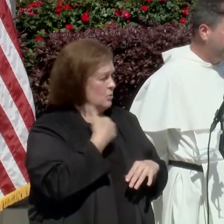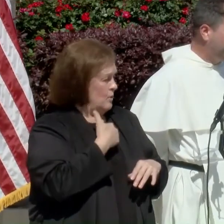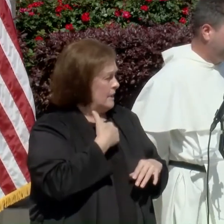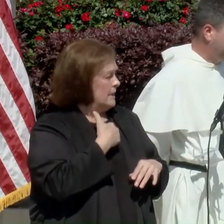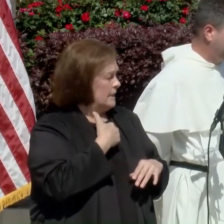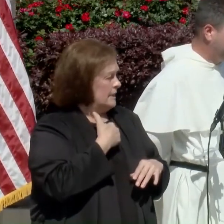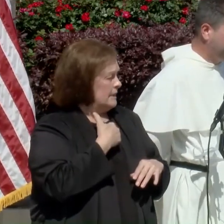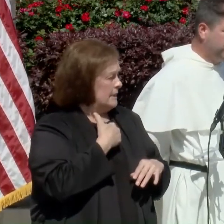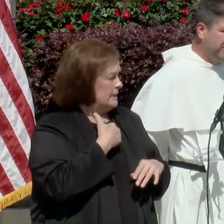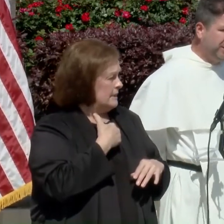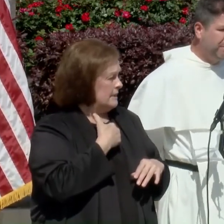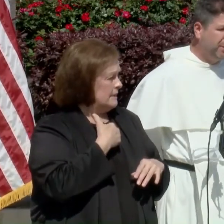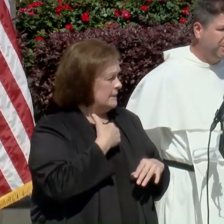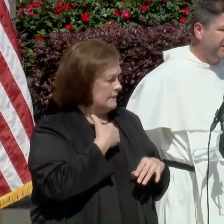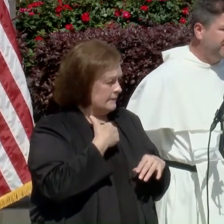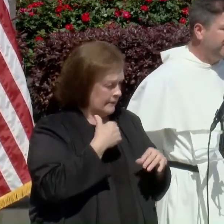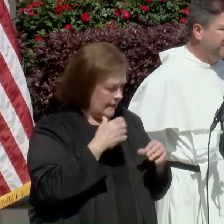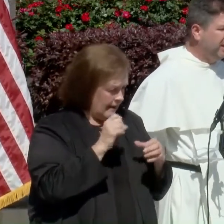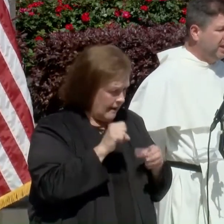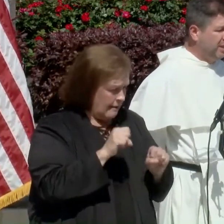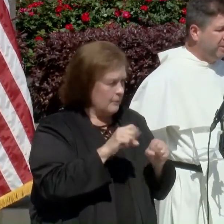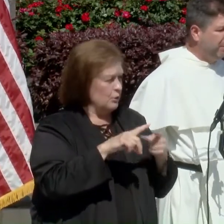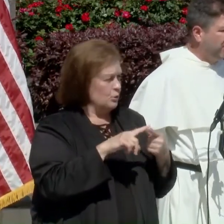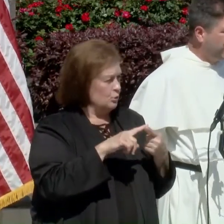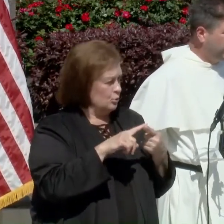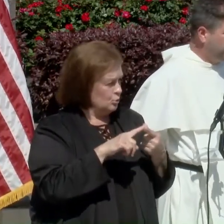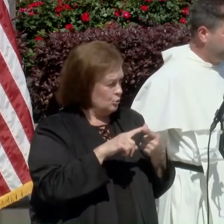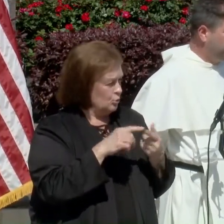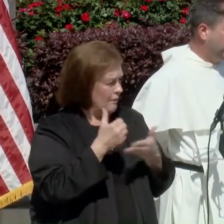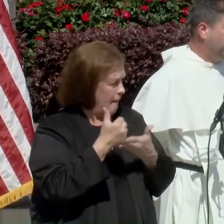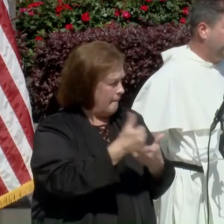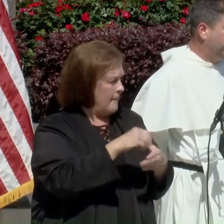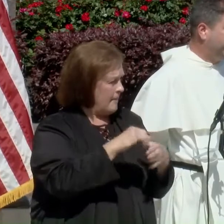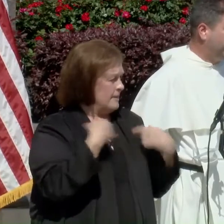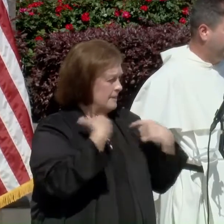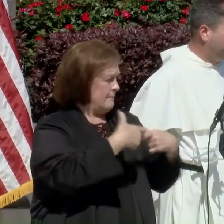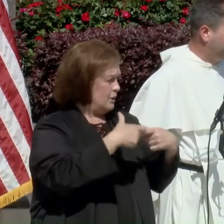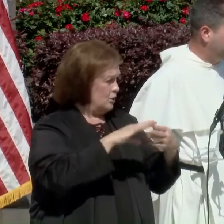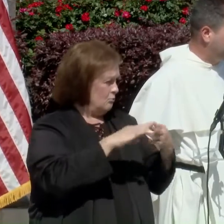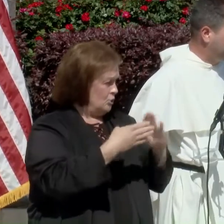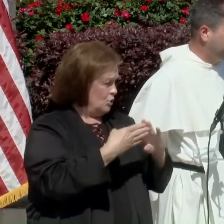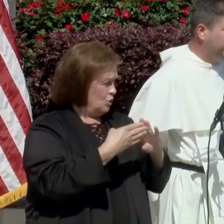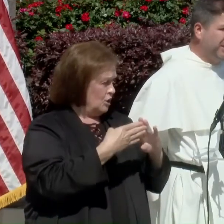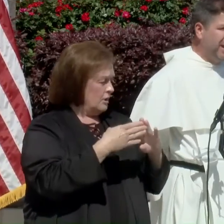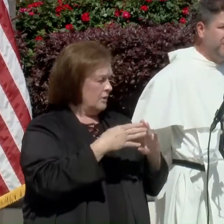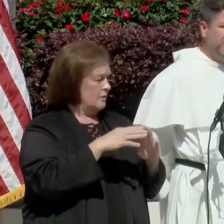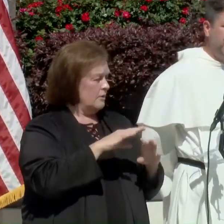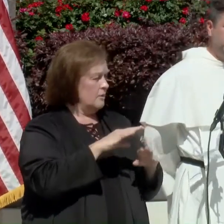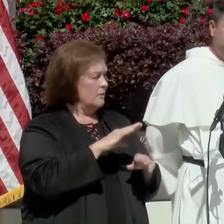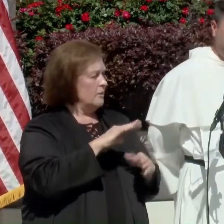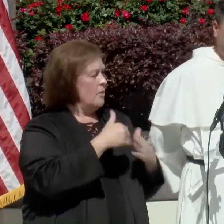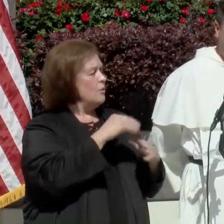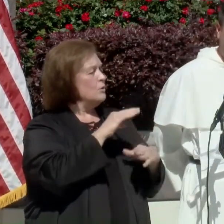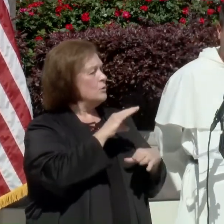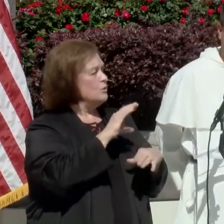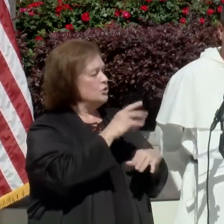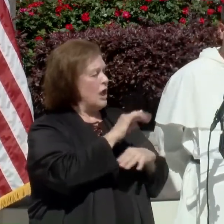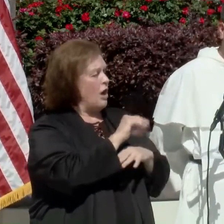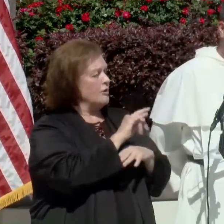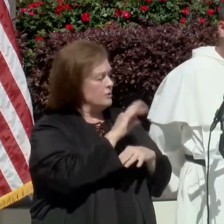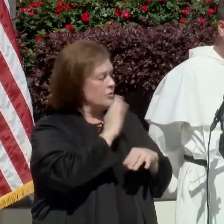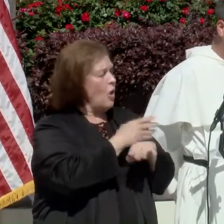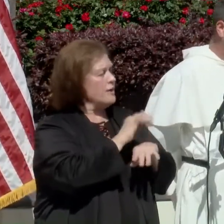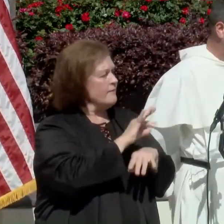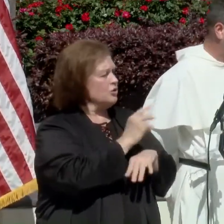been able to open the doors of the Hispanic Apostolate. The Paul community or the Old Daughters of Charity began doing vaccinations on our